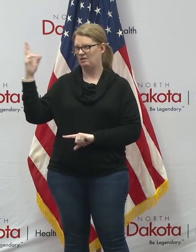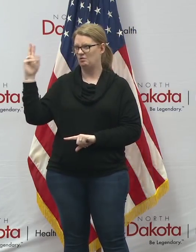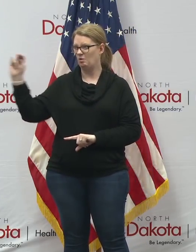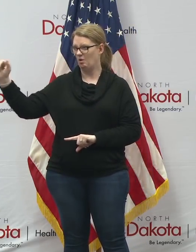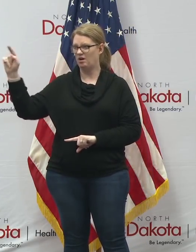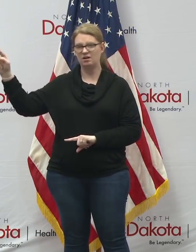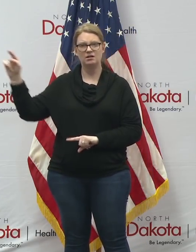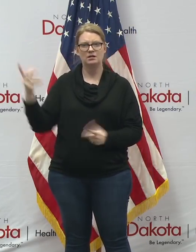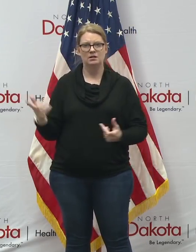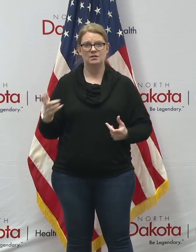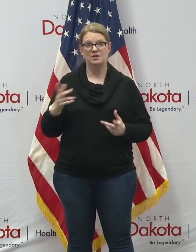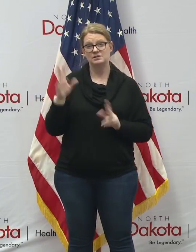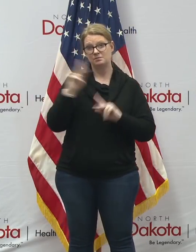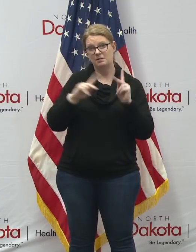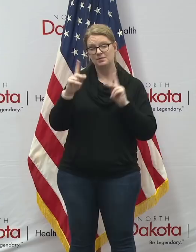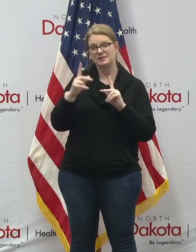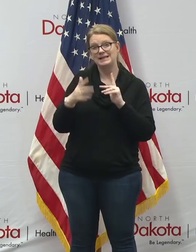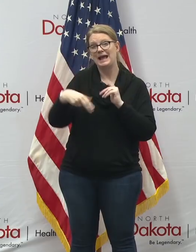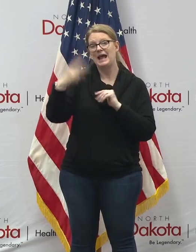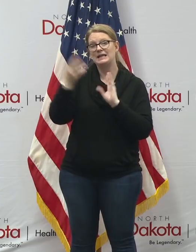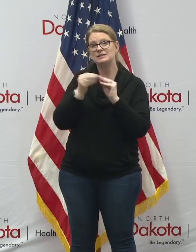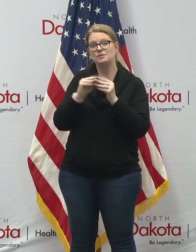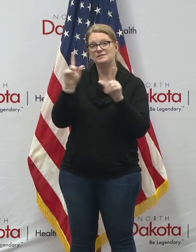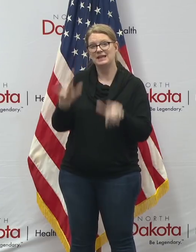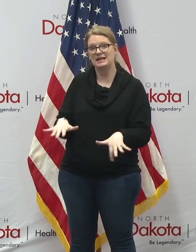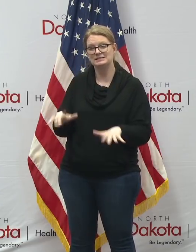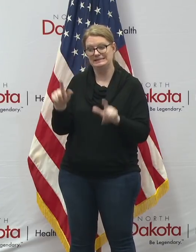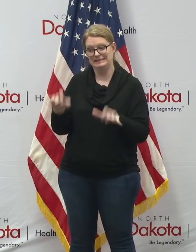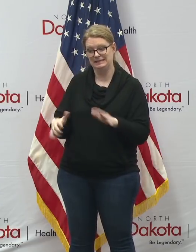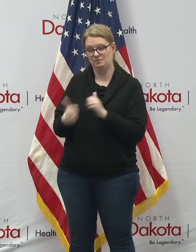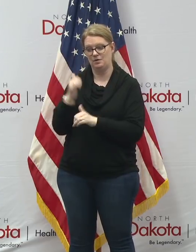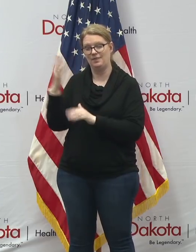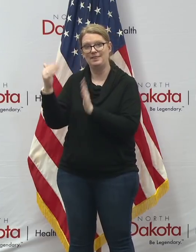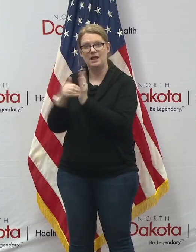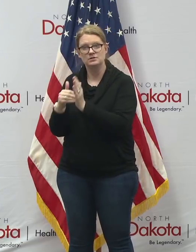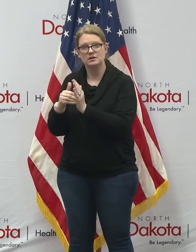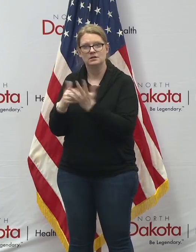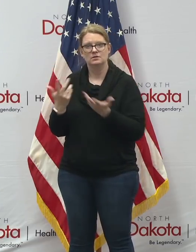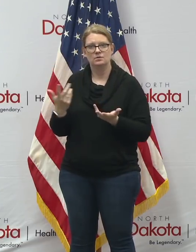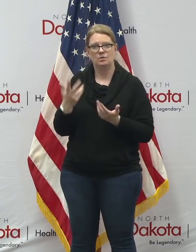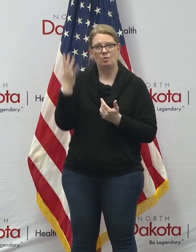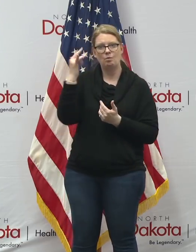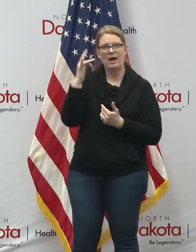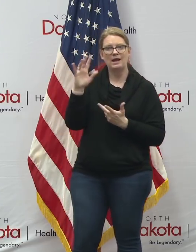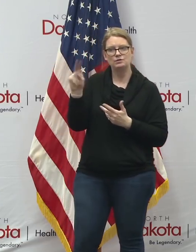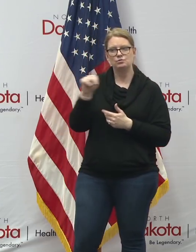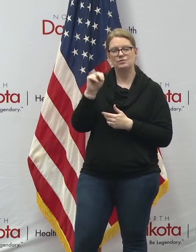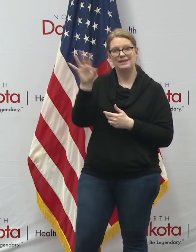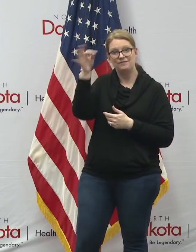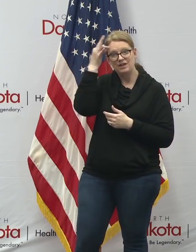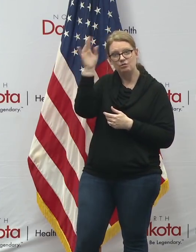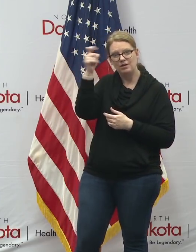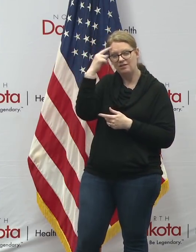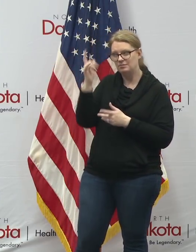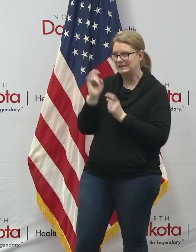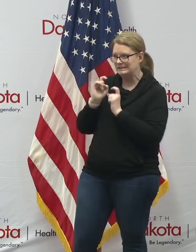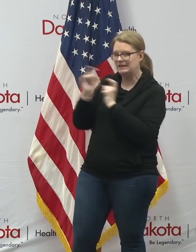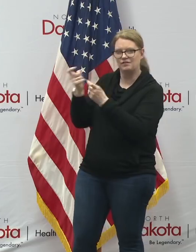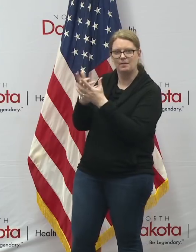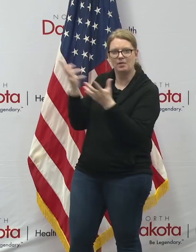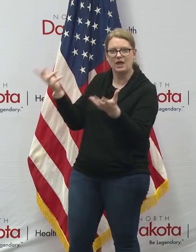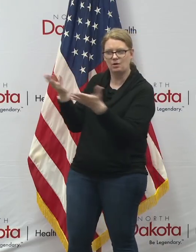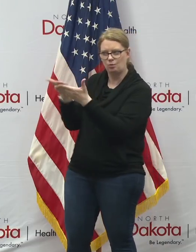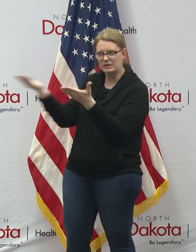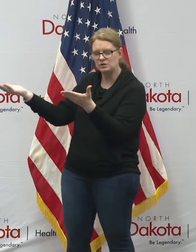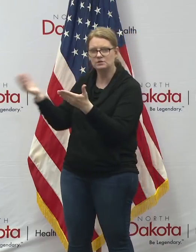those are the people that have the highest number of tests per thousand uh because the federal government shoving a lot of testing resources there to try to uh you know just